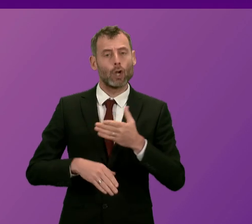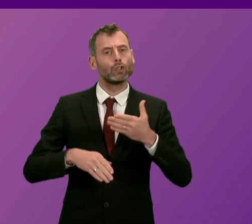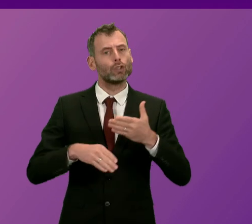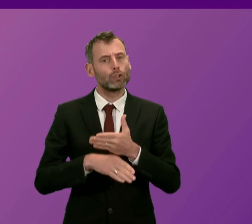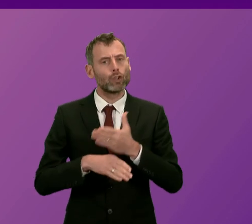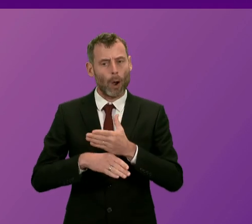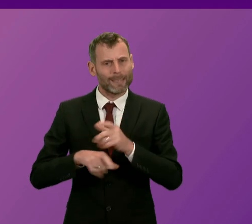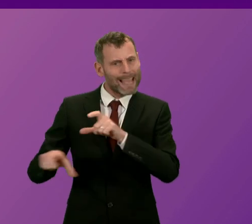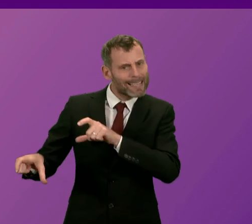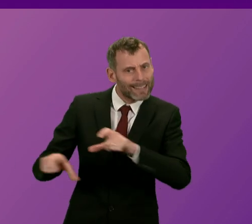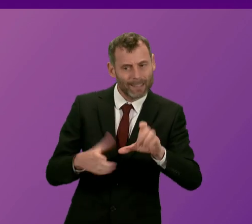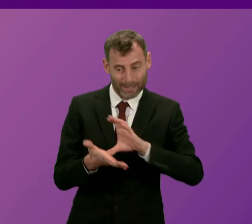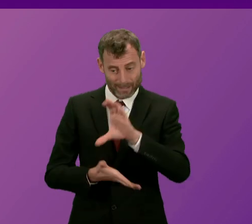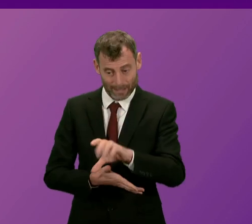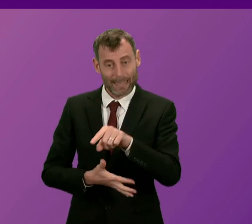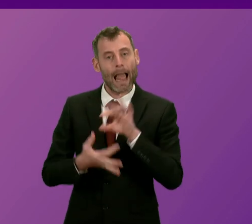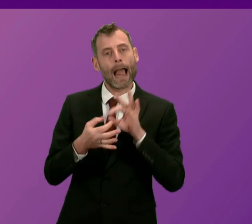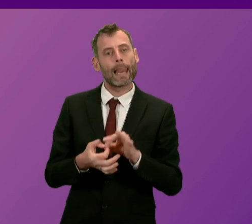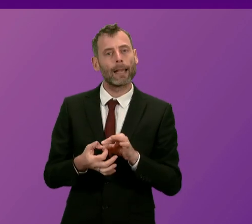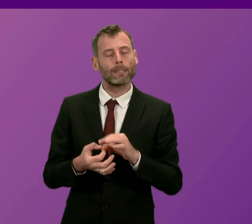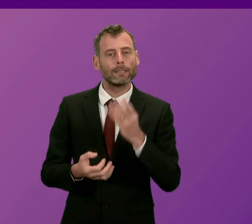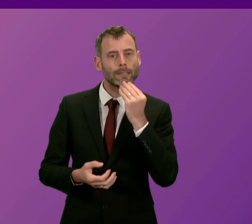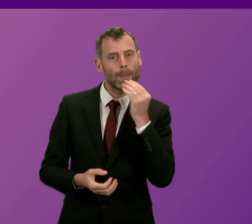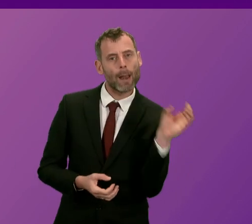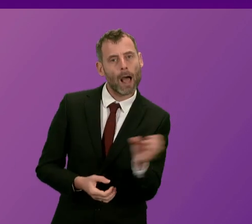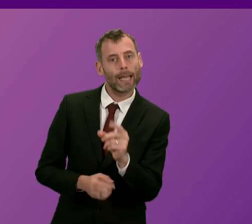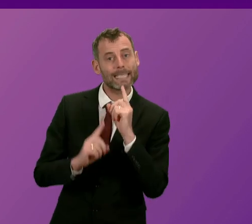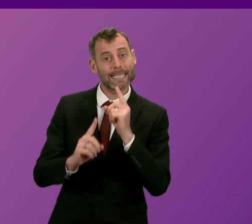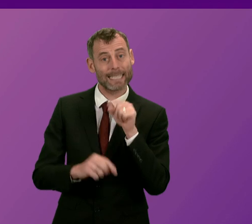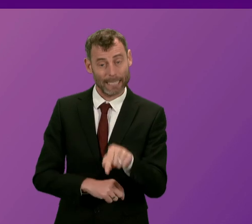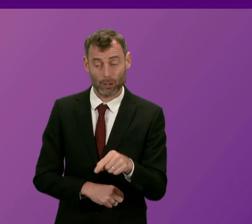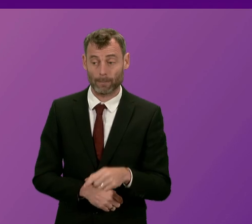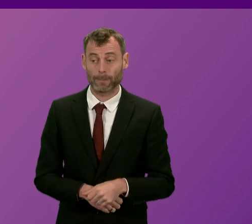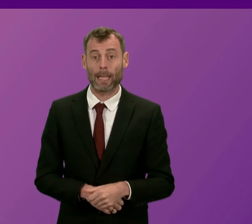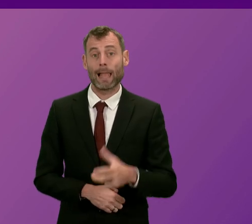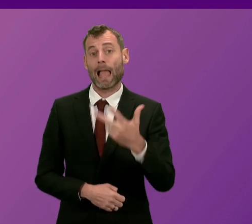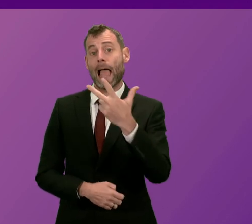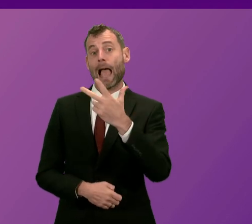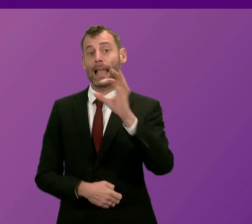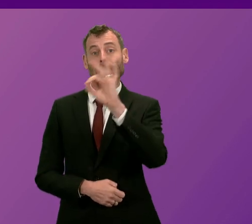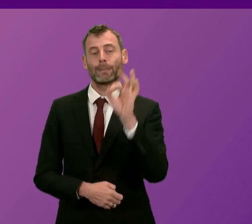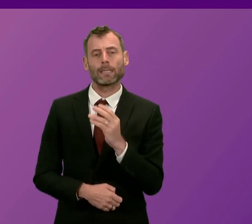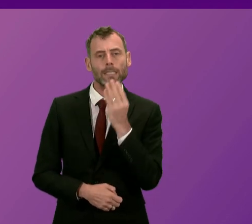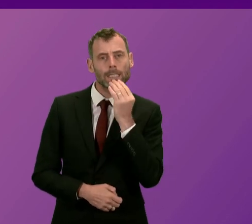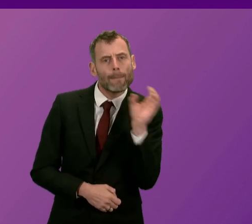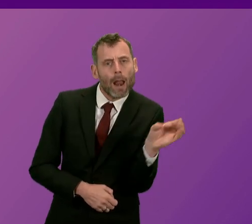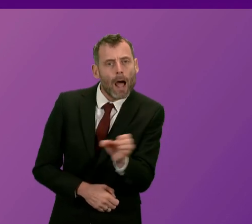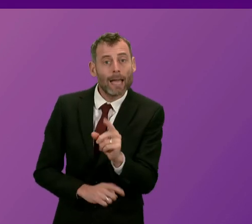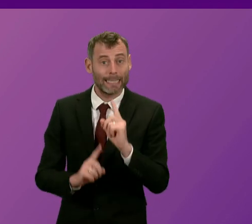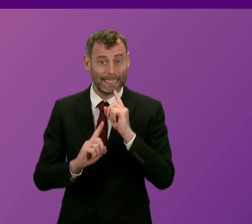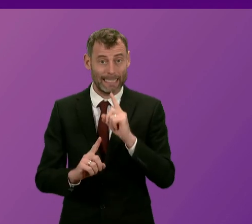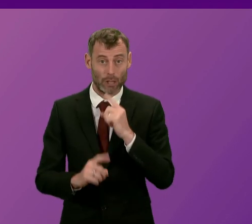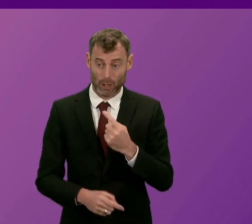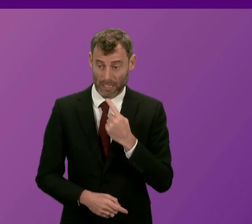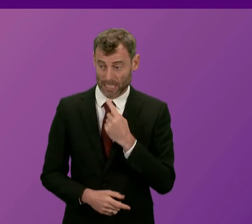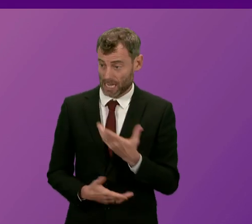posts. Now, recent figures from the Scottish Teachers for Permanence campaign suggest 80% of supply teachers have had little or no